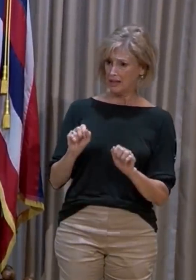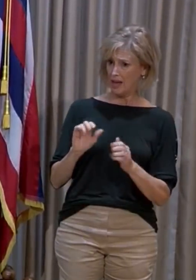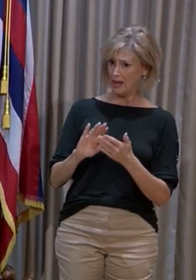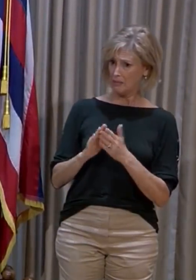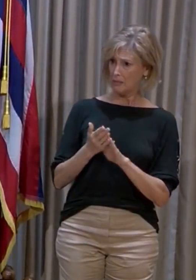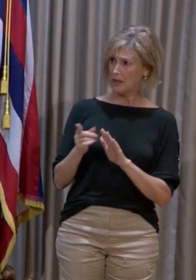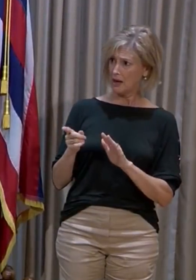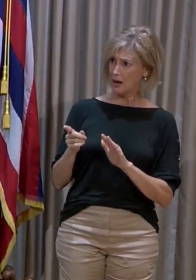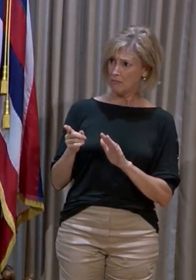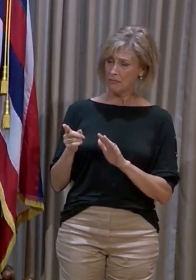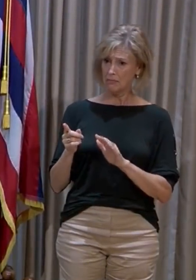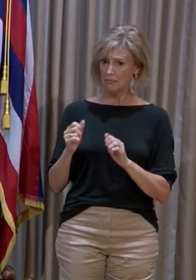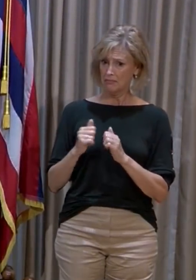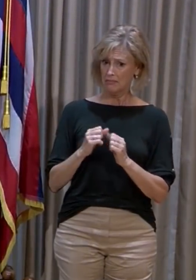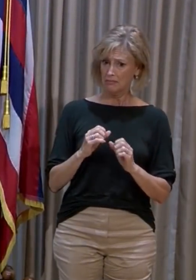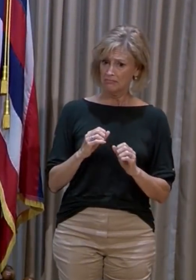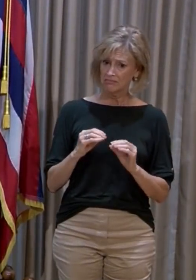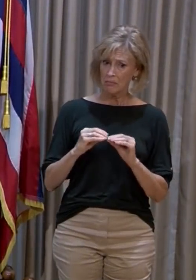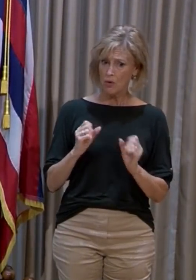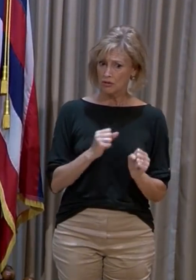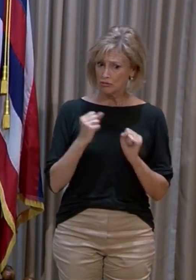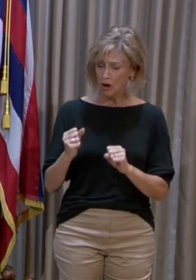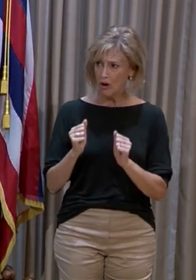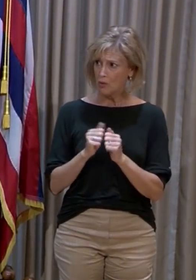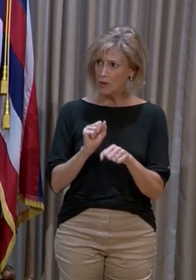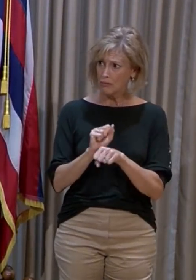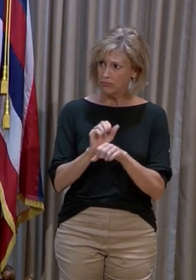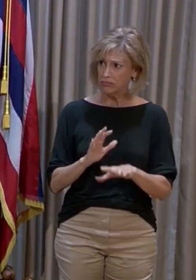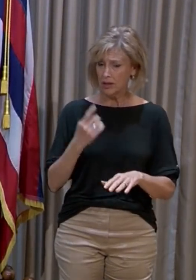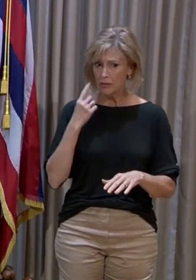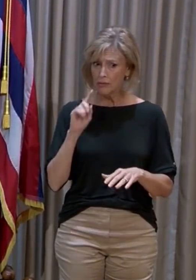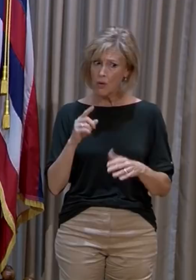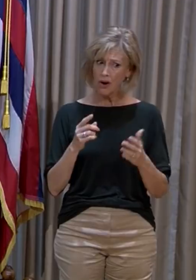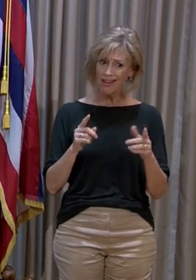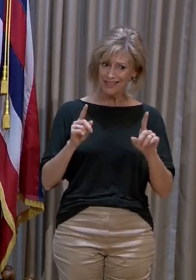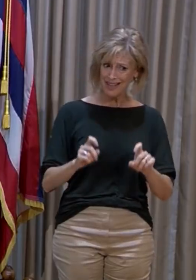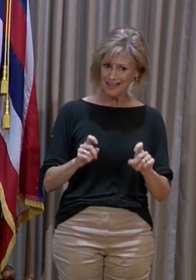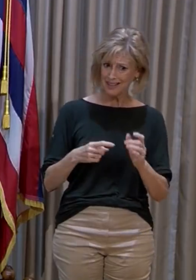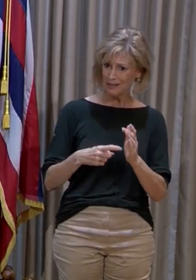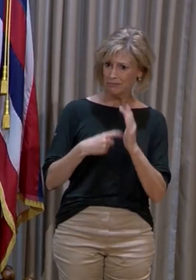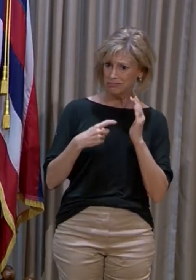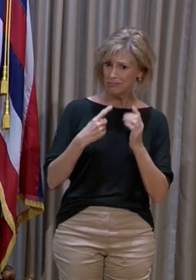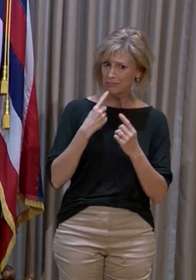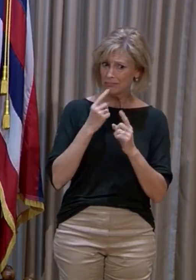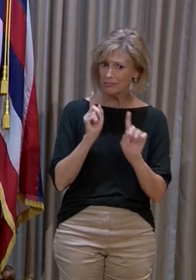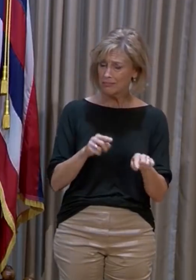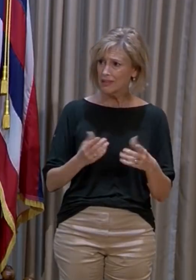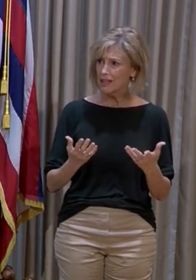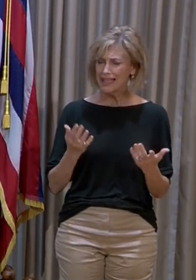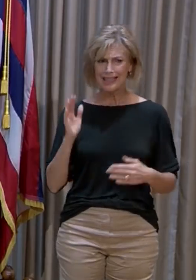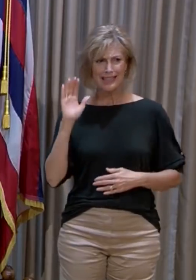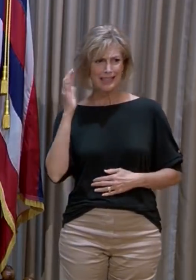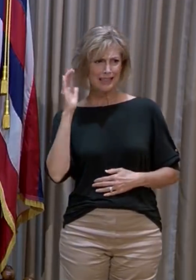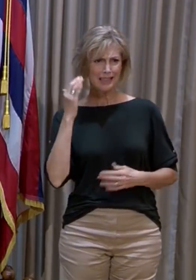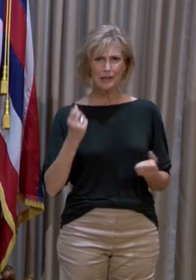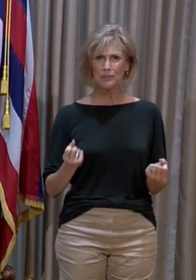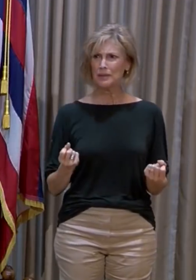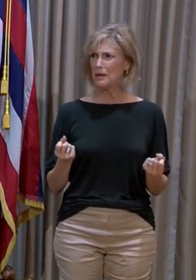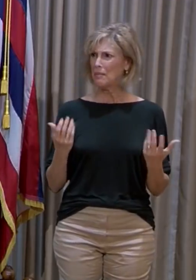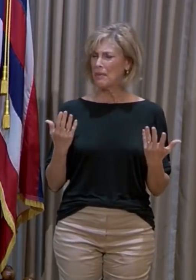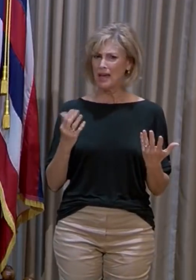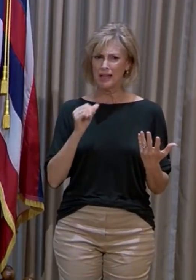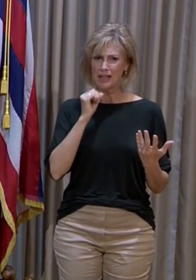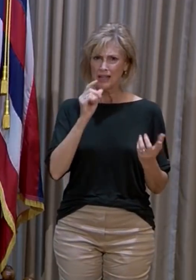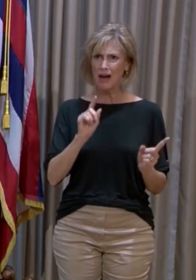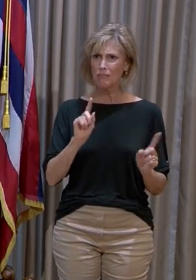your employees about your vaccine or testing mandate? It seems like many will be going to testing